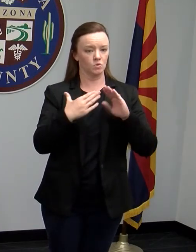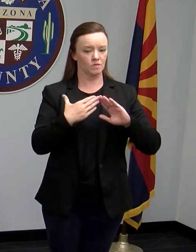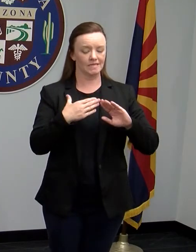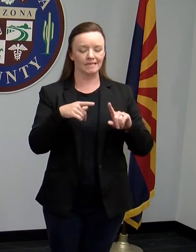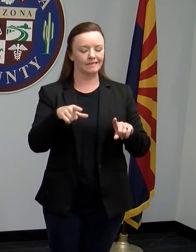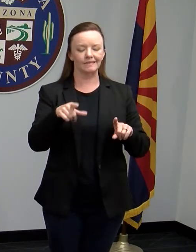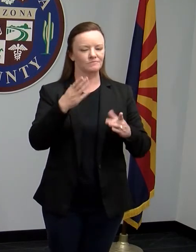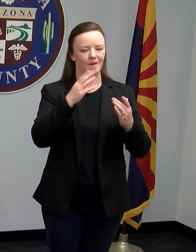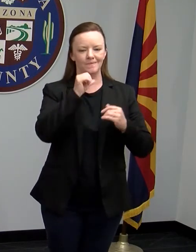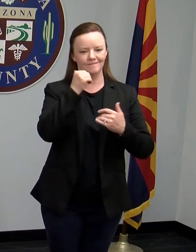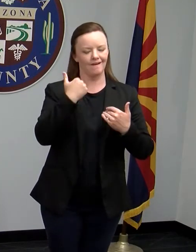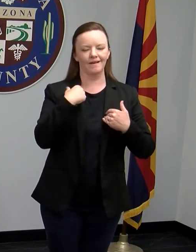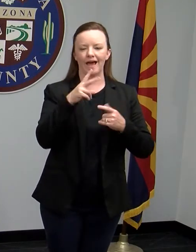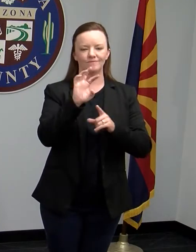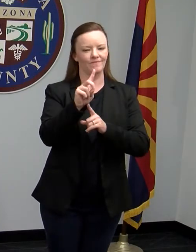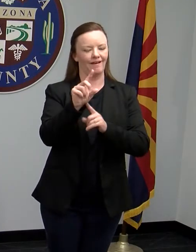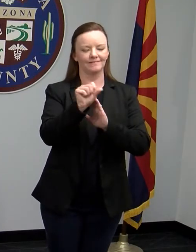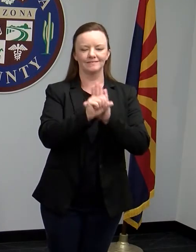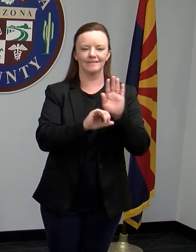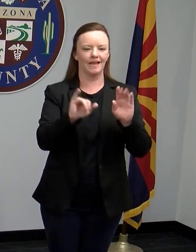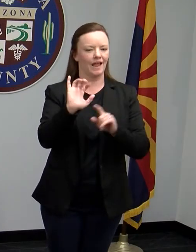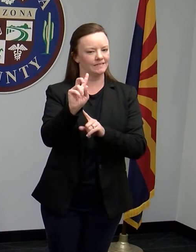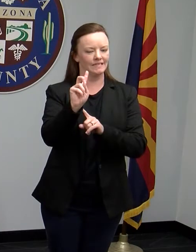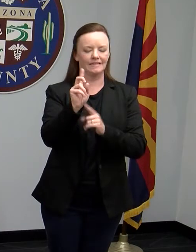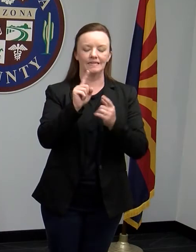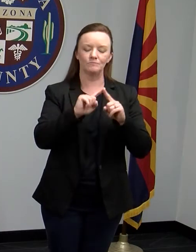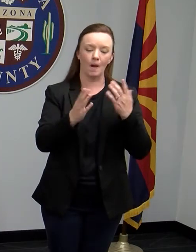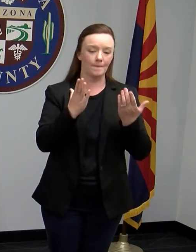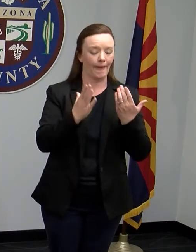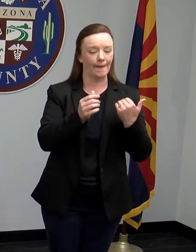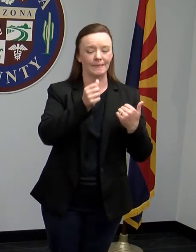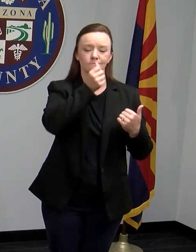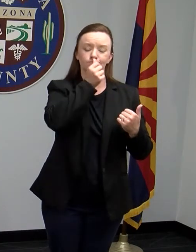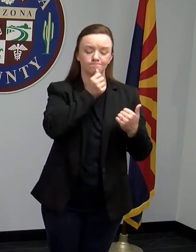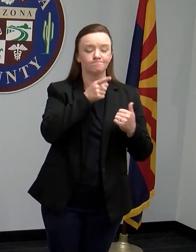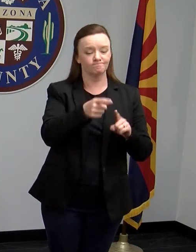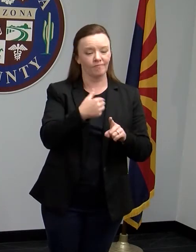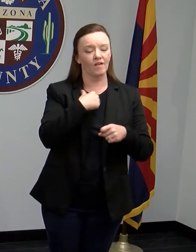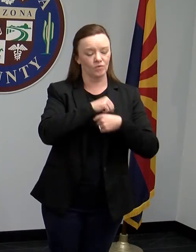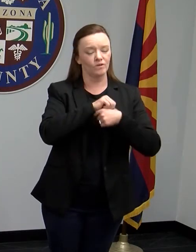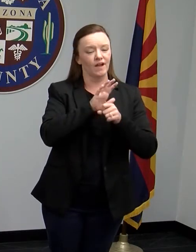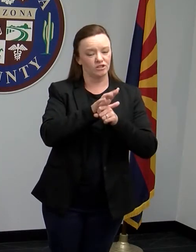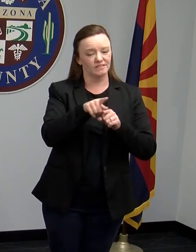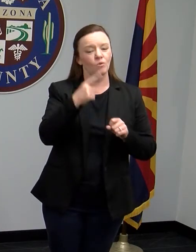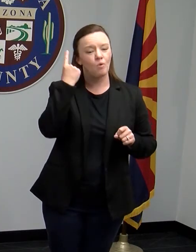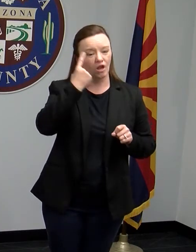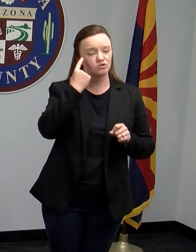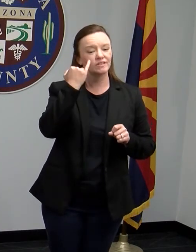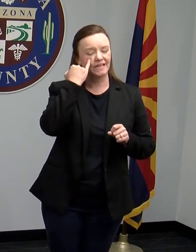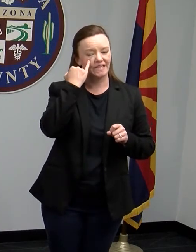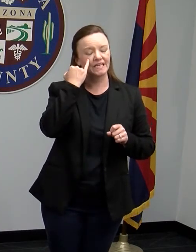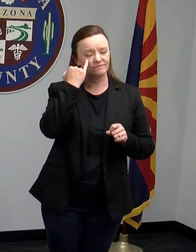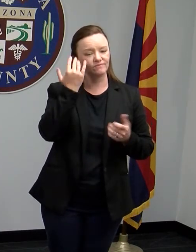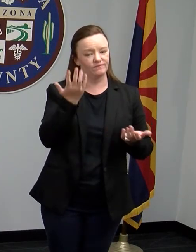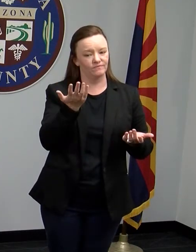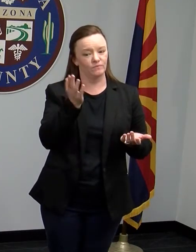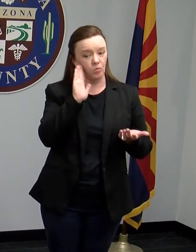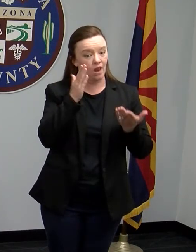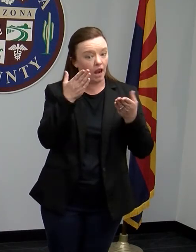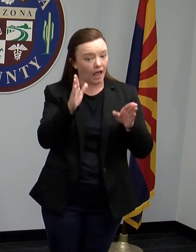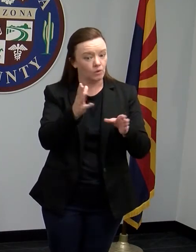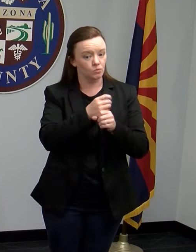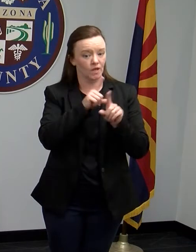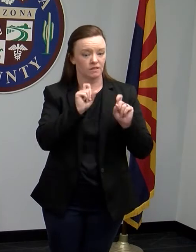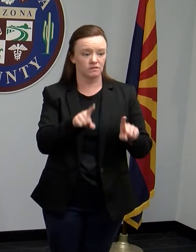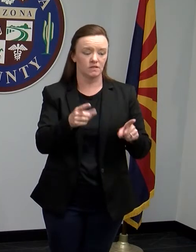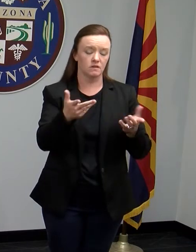state ID, but they might be, you know, suffering from COVID-19 and they are wondering whether or not they will be allowed to be